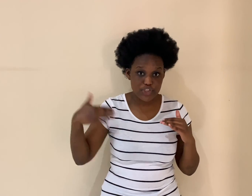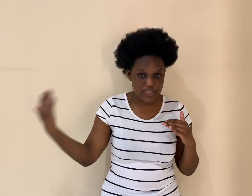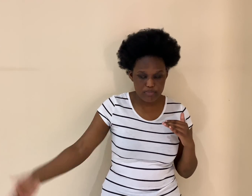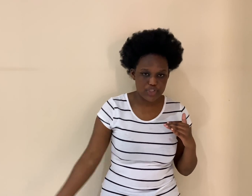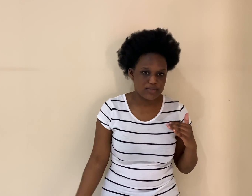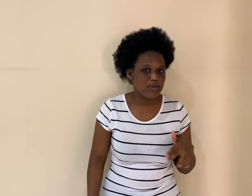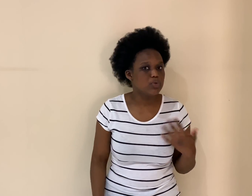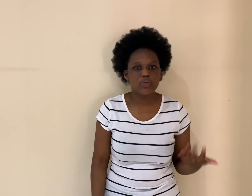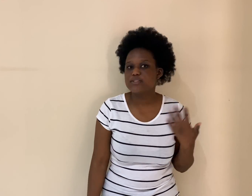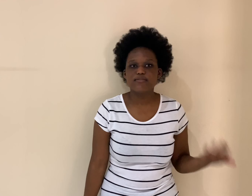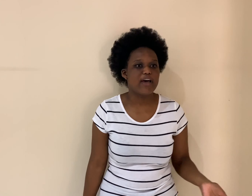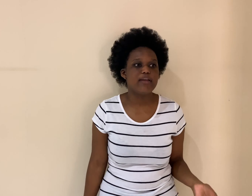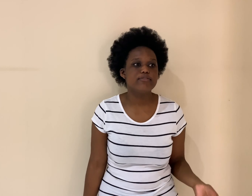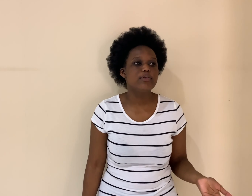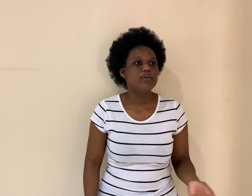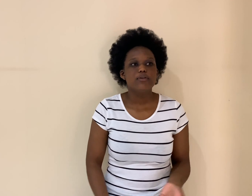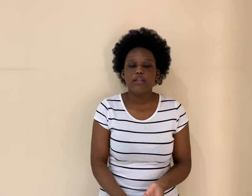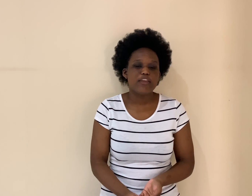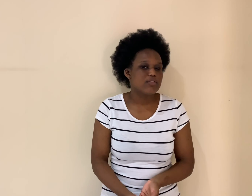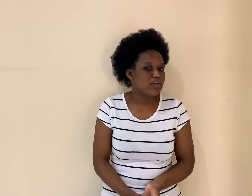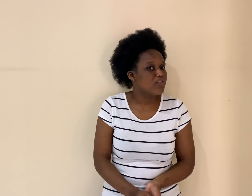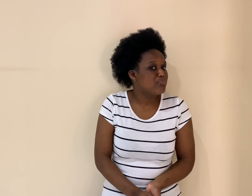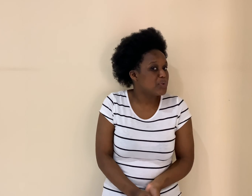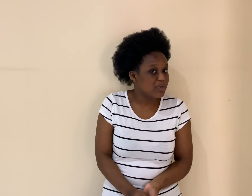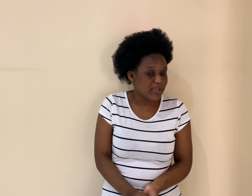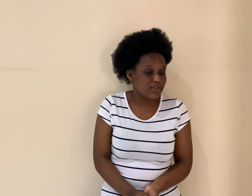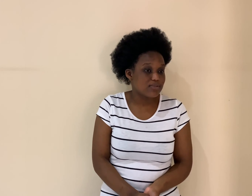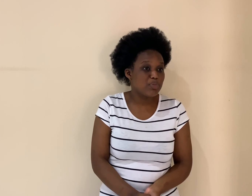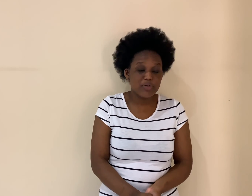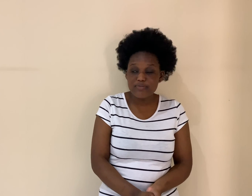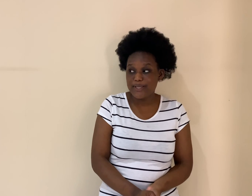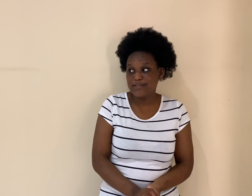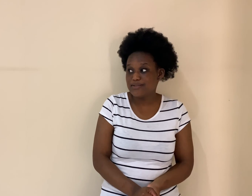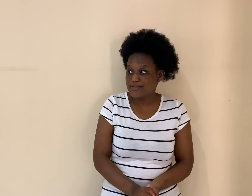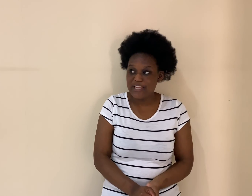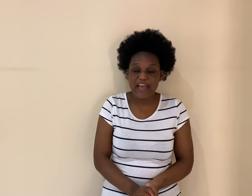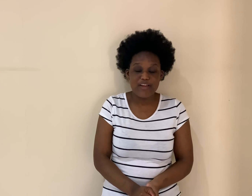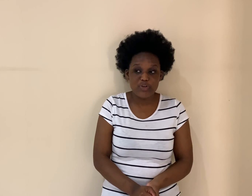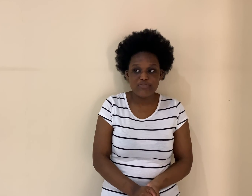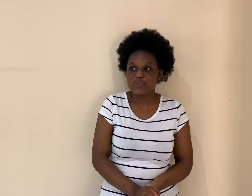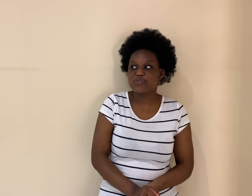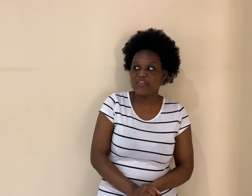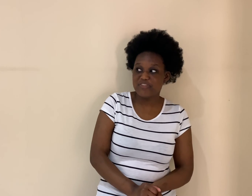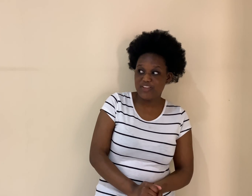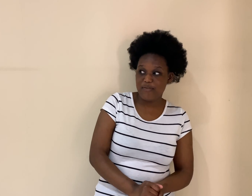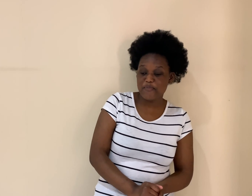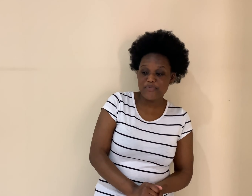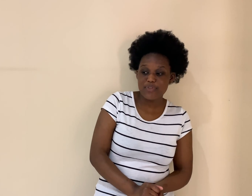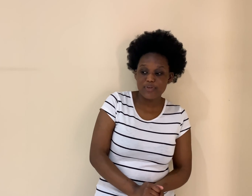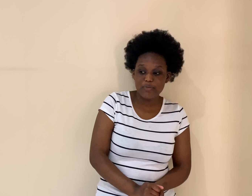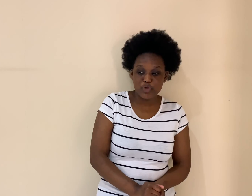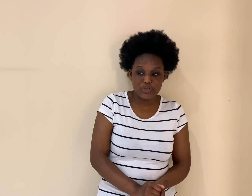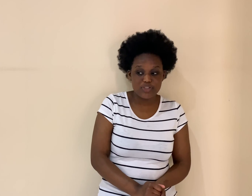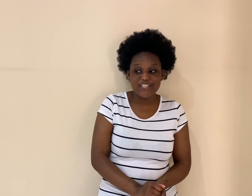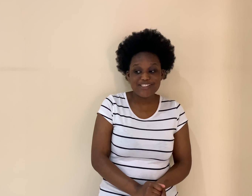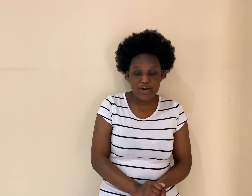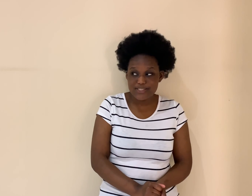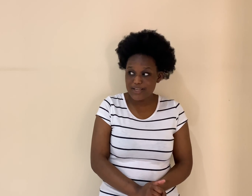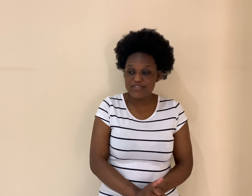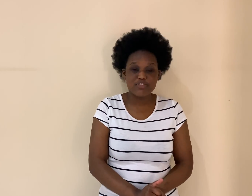temperatures. They will not survive. Like, think of polar bears. Polar bears, yeah, I really feel sorry for them. Because Antarctica is just